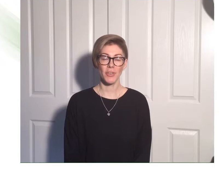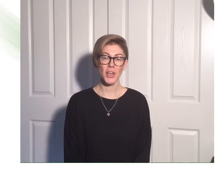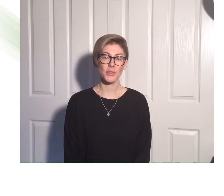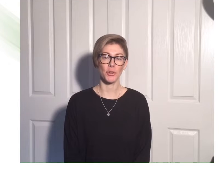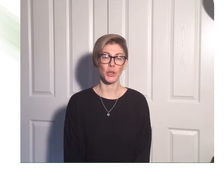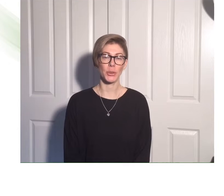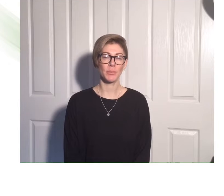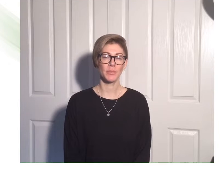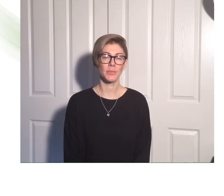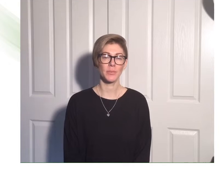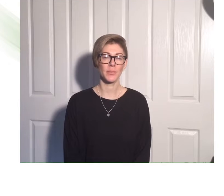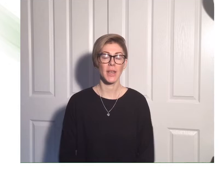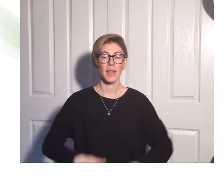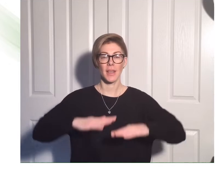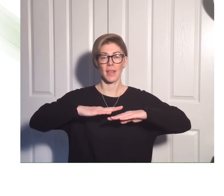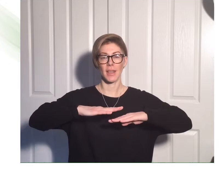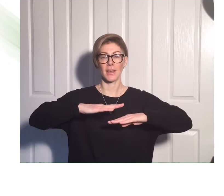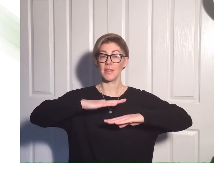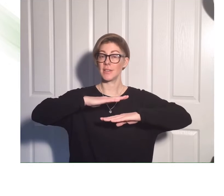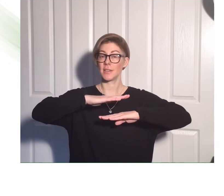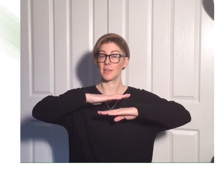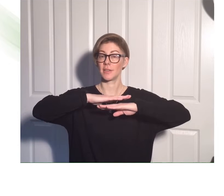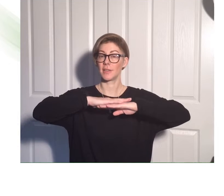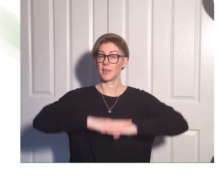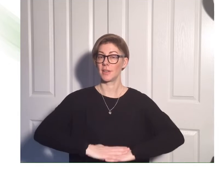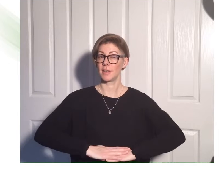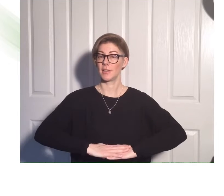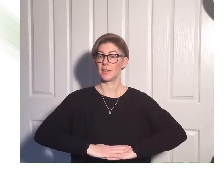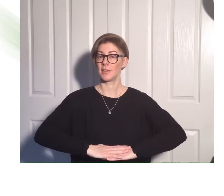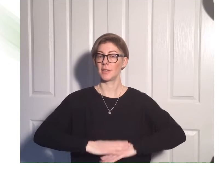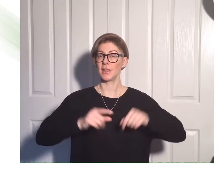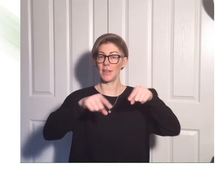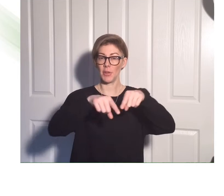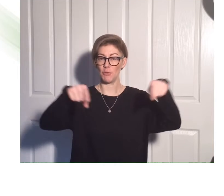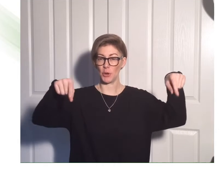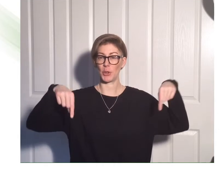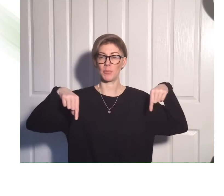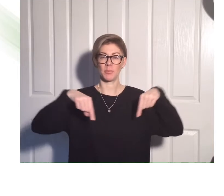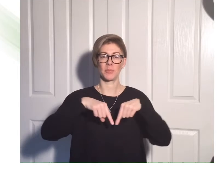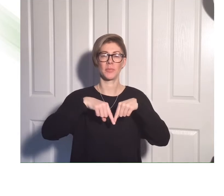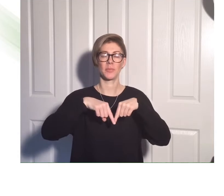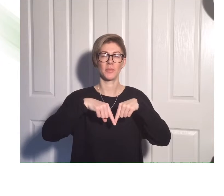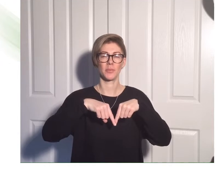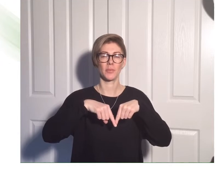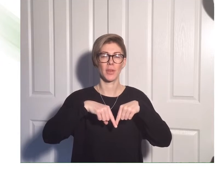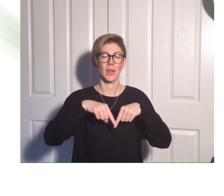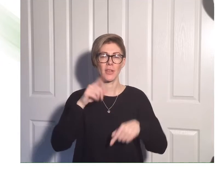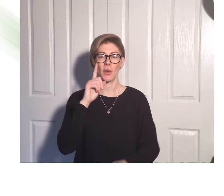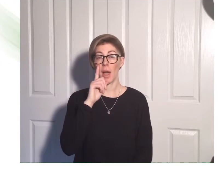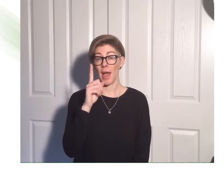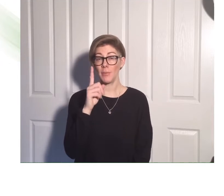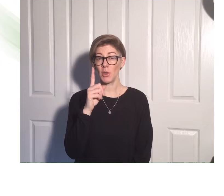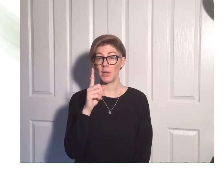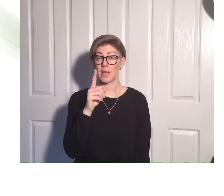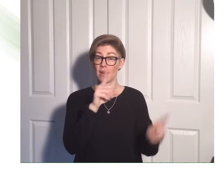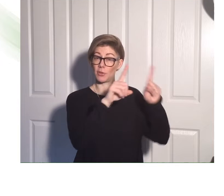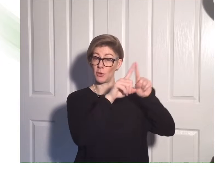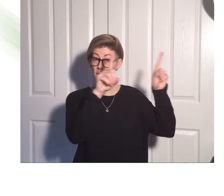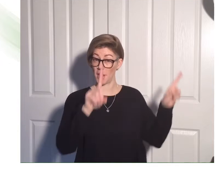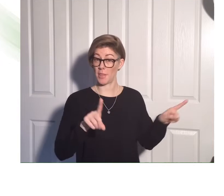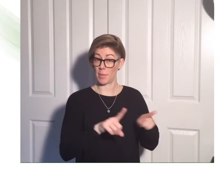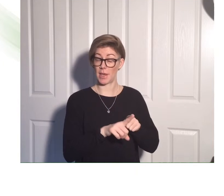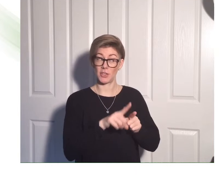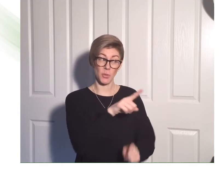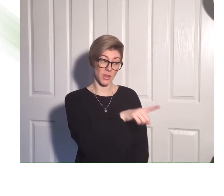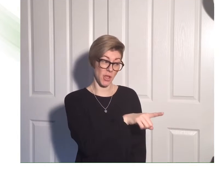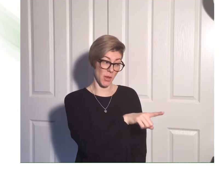The first room is the living room. So I'm going to have a